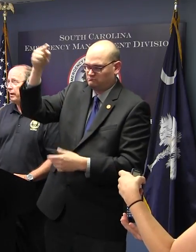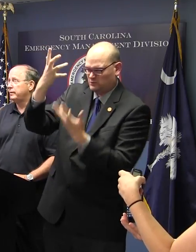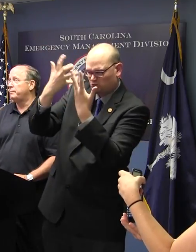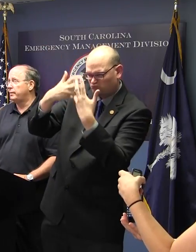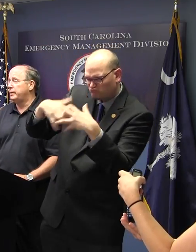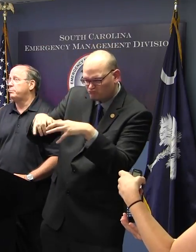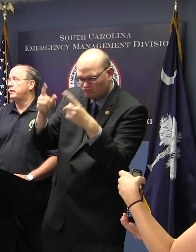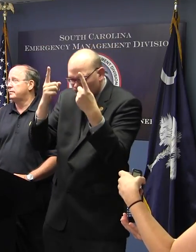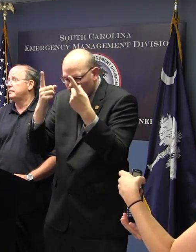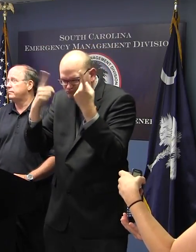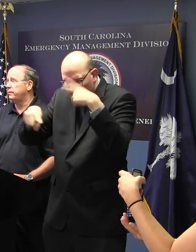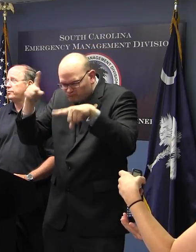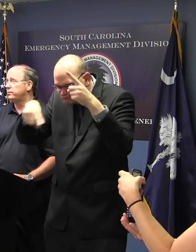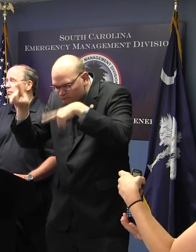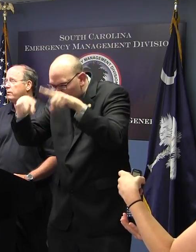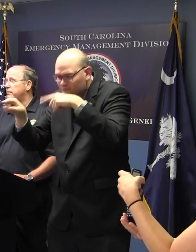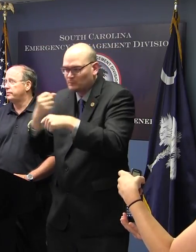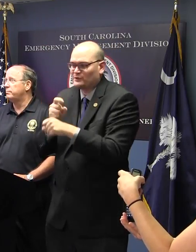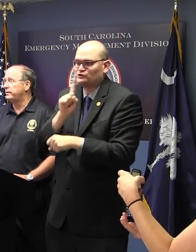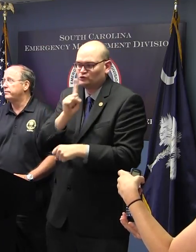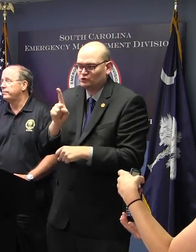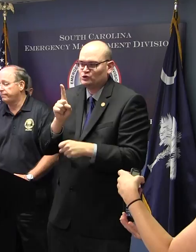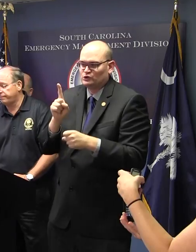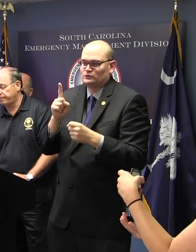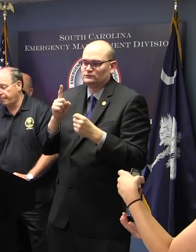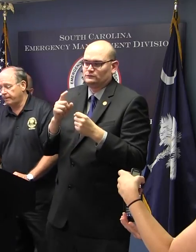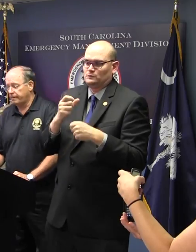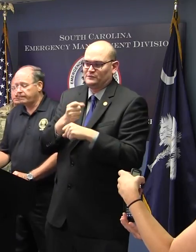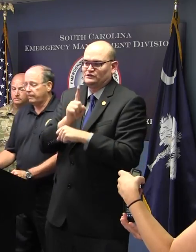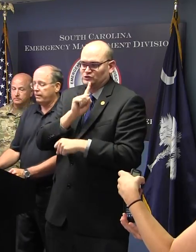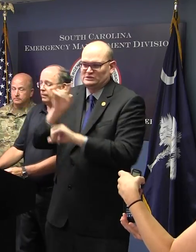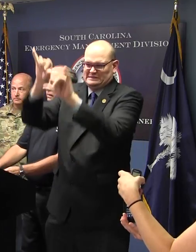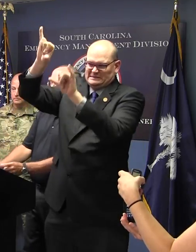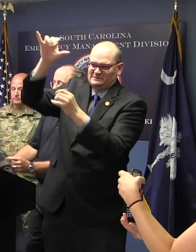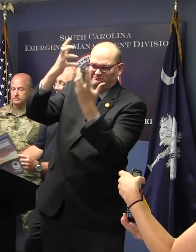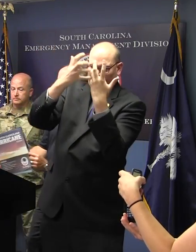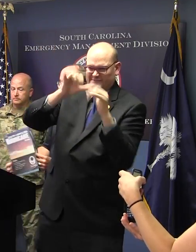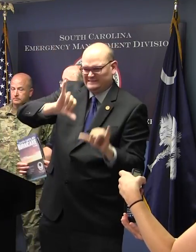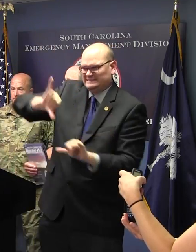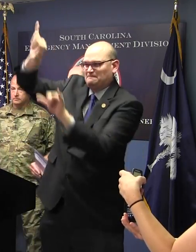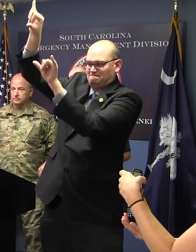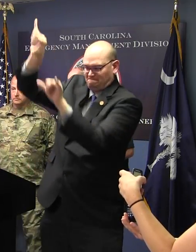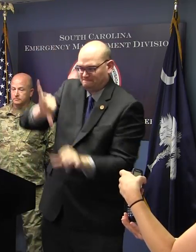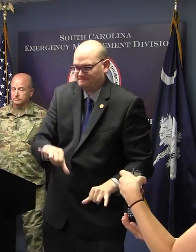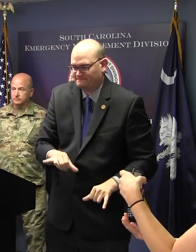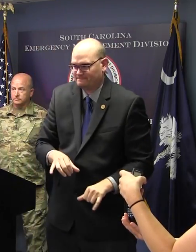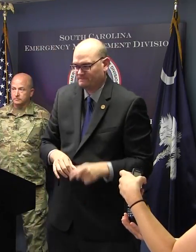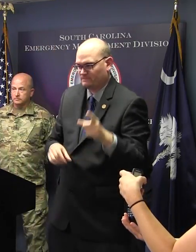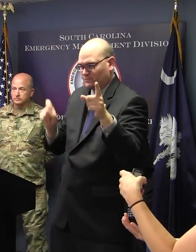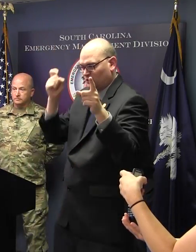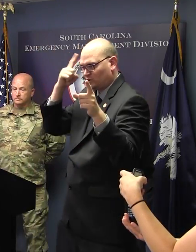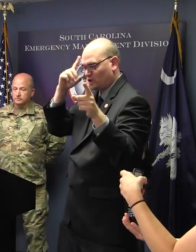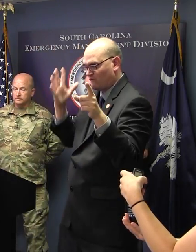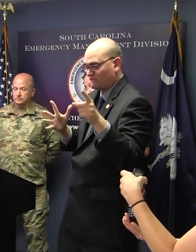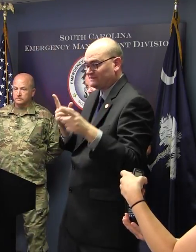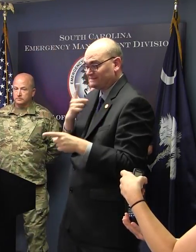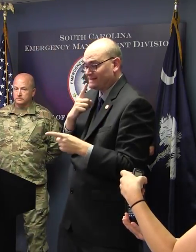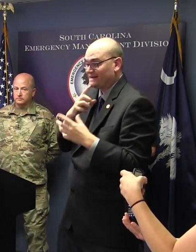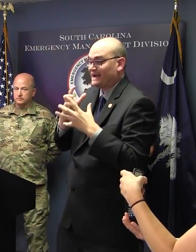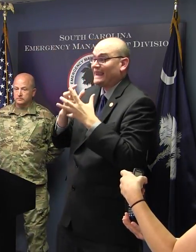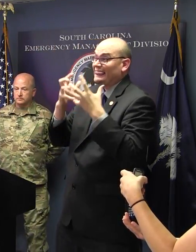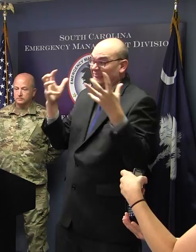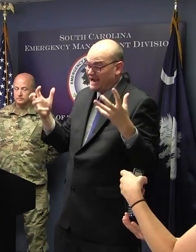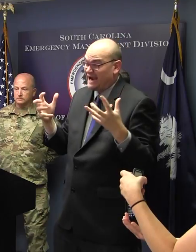all part of that planning process to make sure that we're all on the same page. And on that point, there's a lot of coordination going on. I spoke to